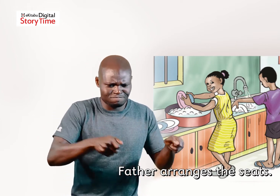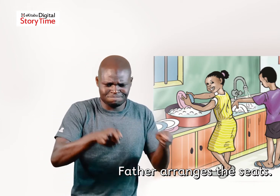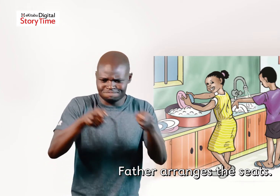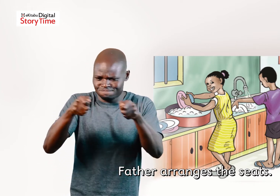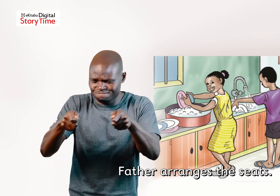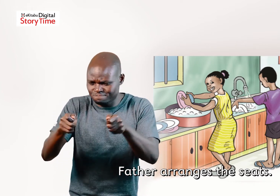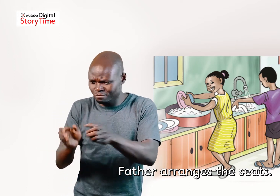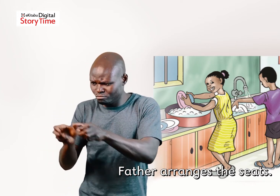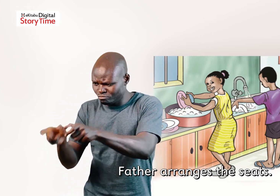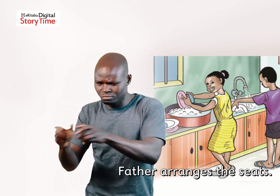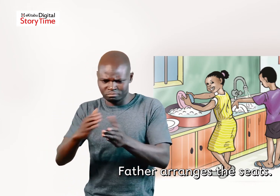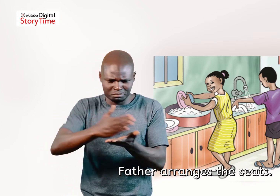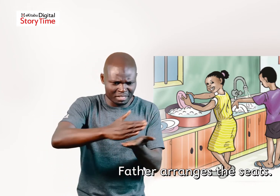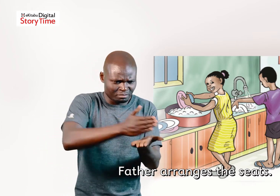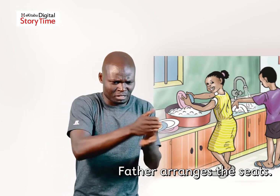Father arranges the seats Father